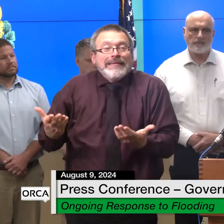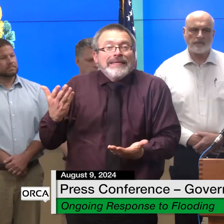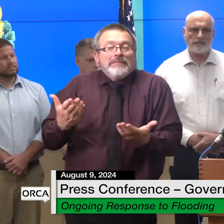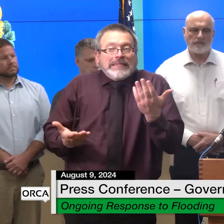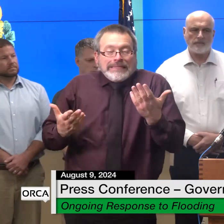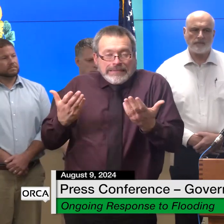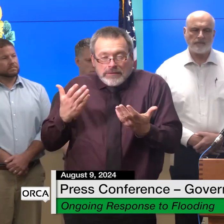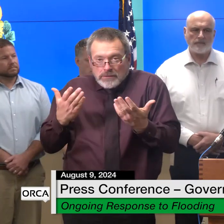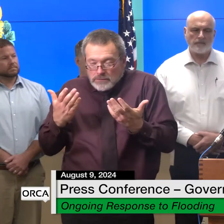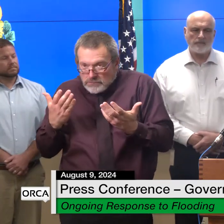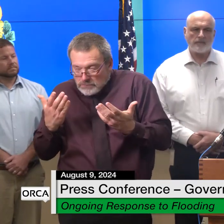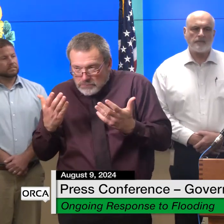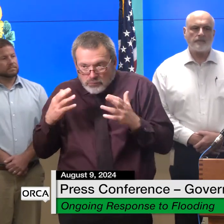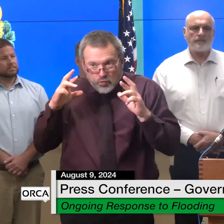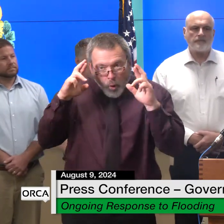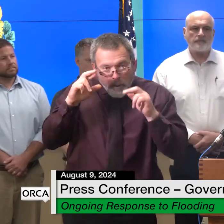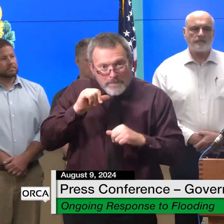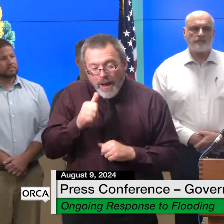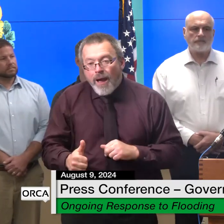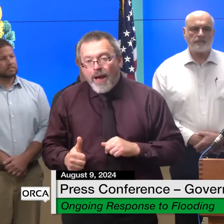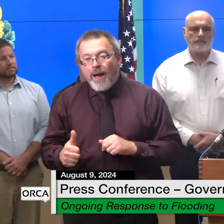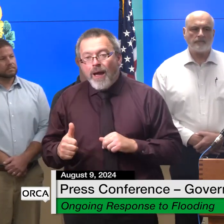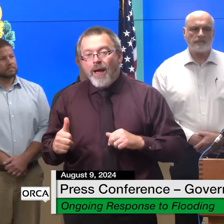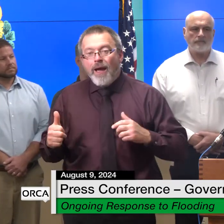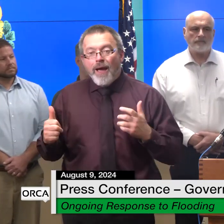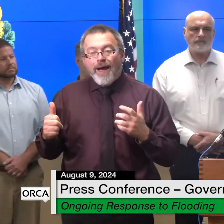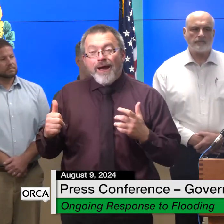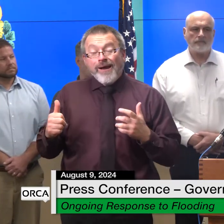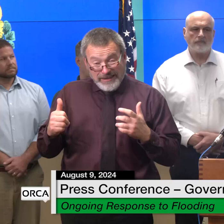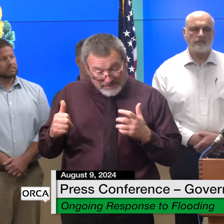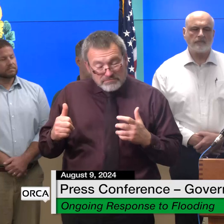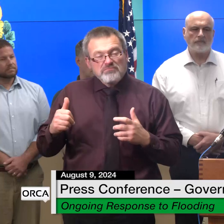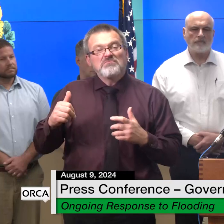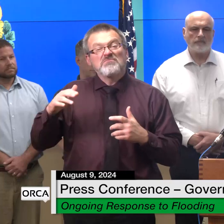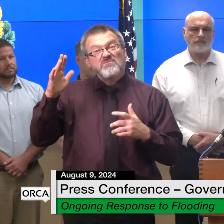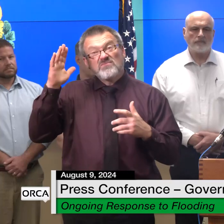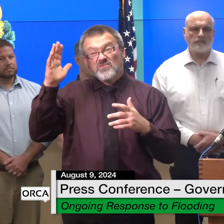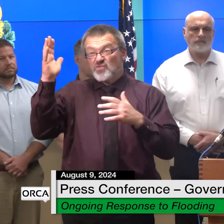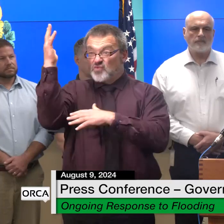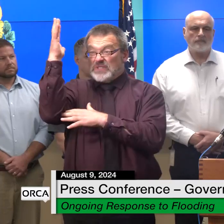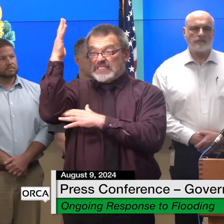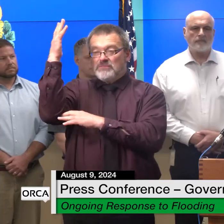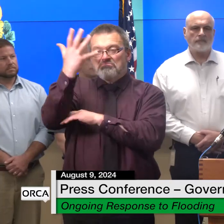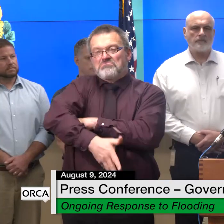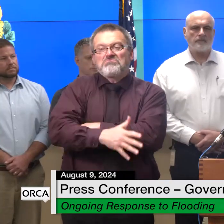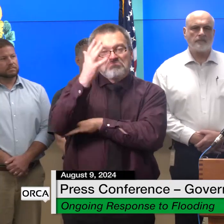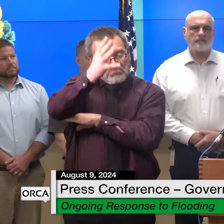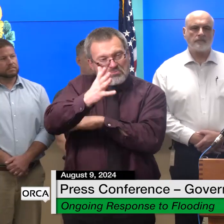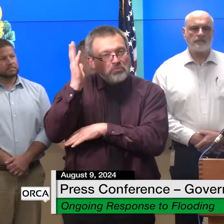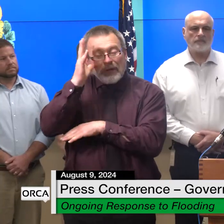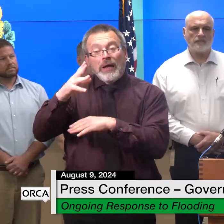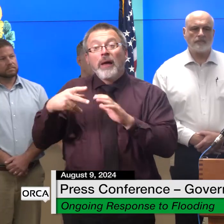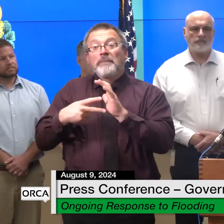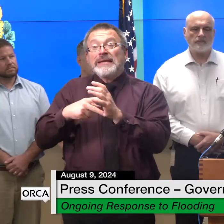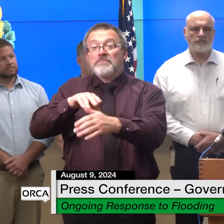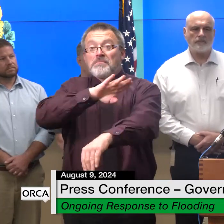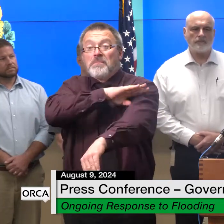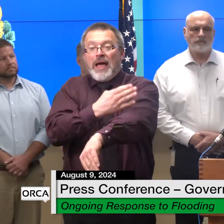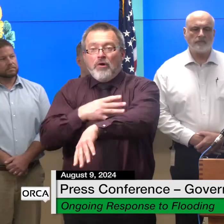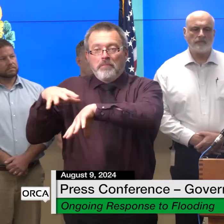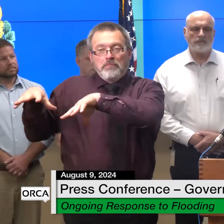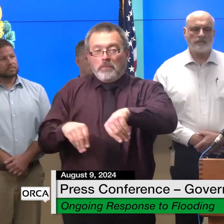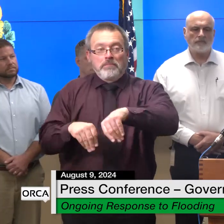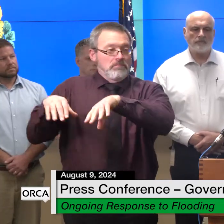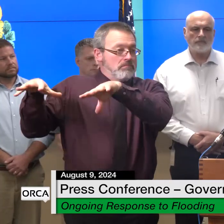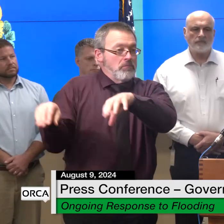it is highly likely that there will be power outages in areas across the state state the forecast has improved